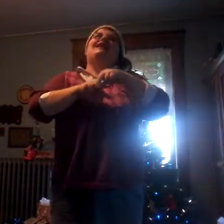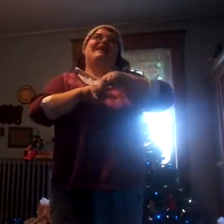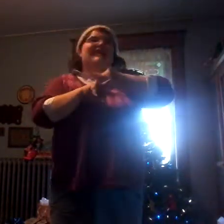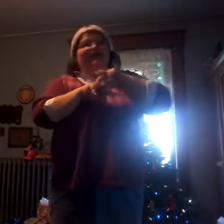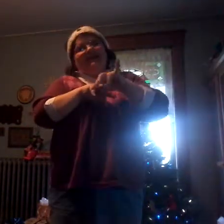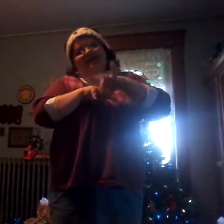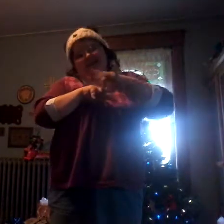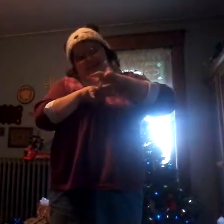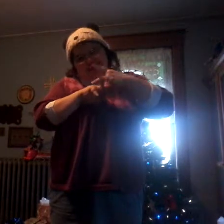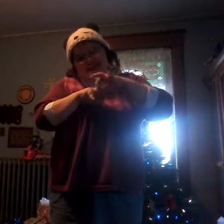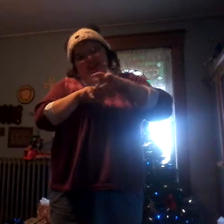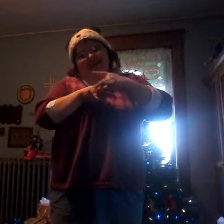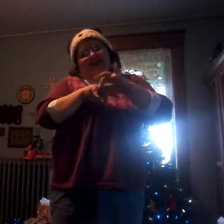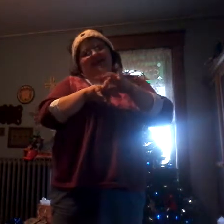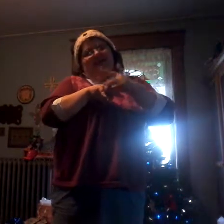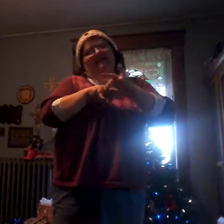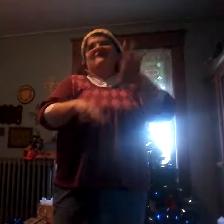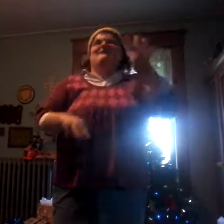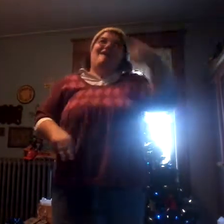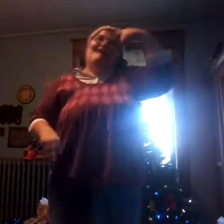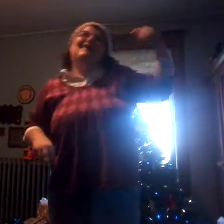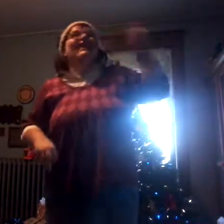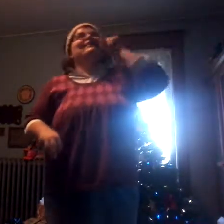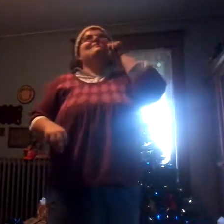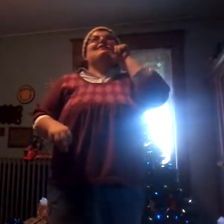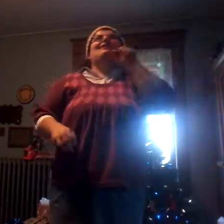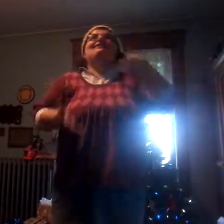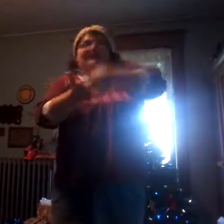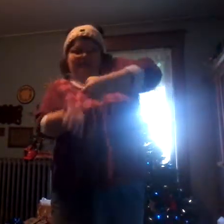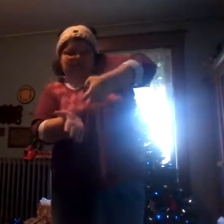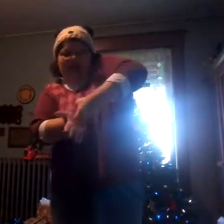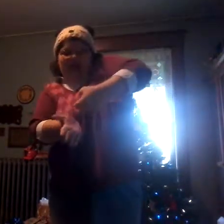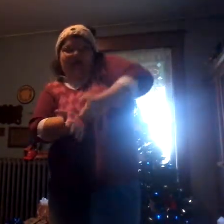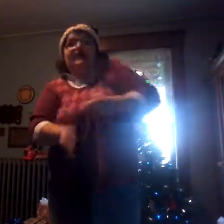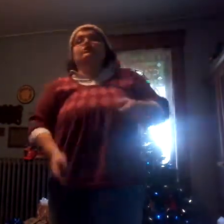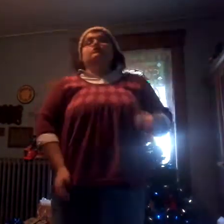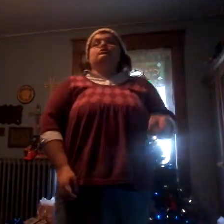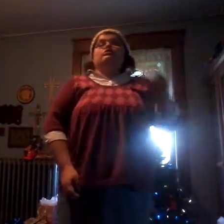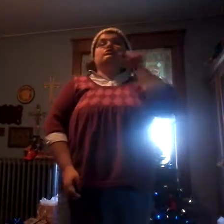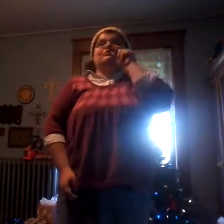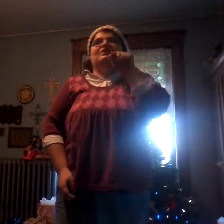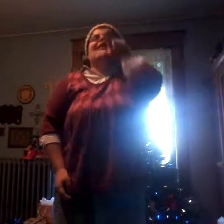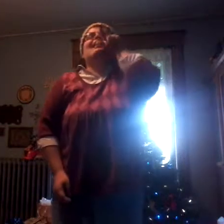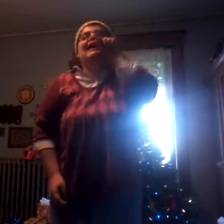rings, four calling birds, four three franches, two turtle doves